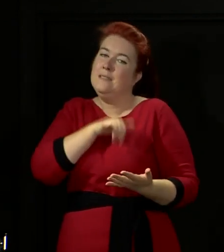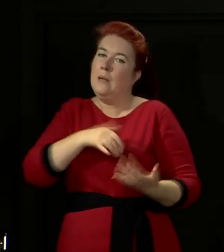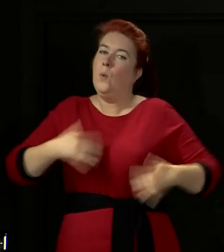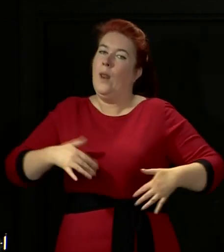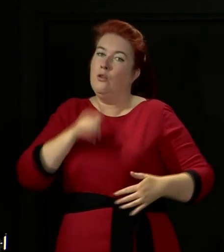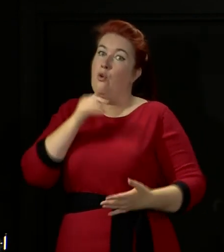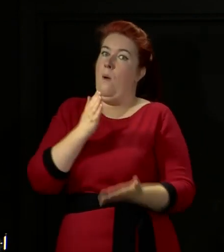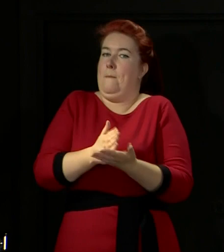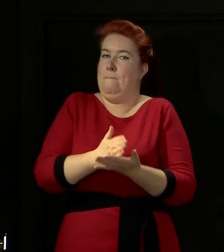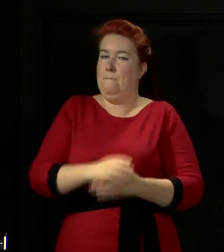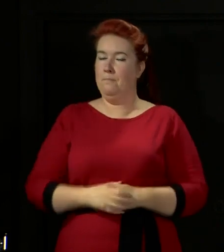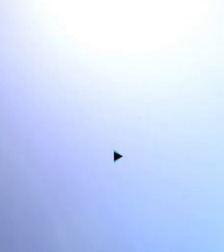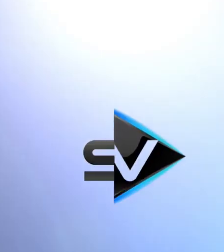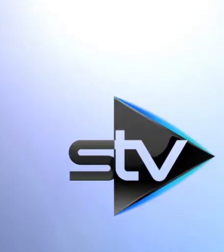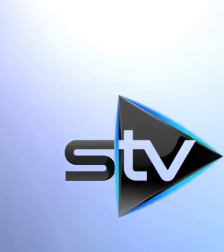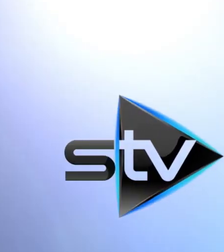I have reported to you today.